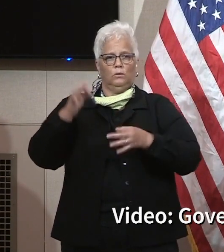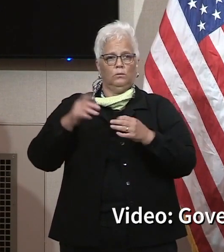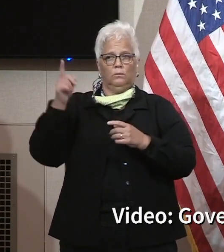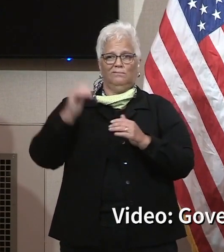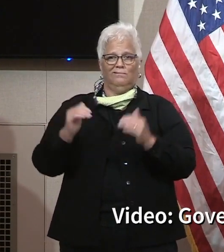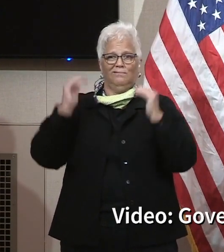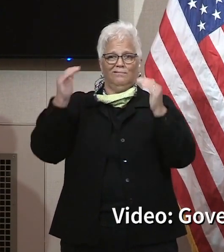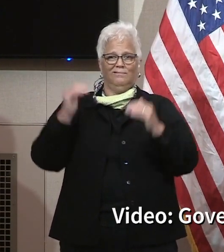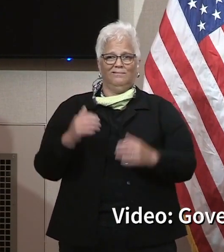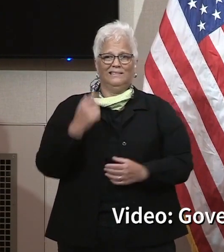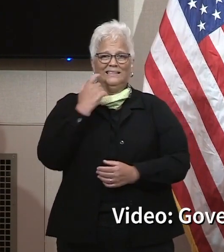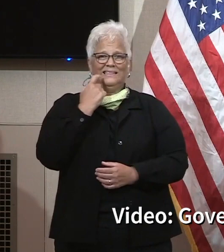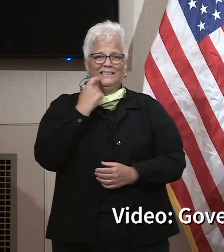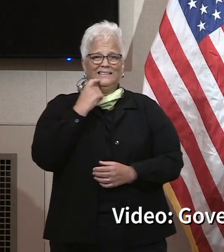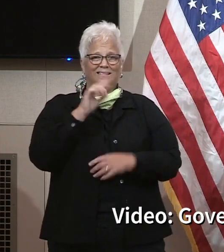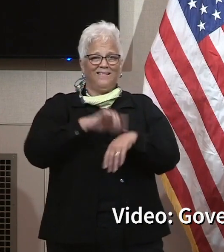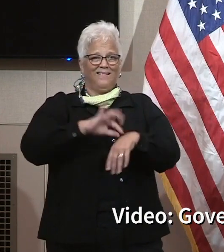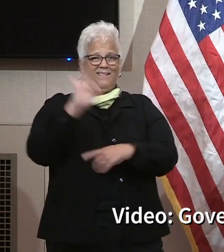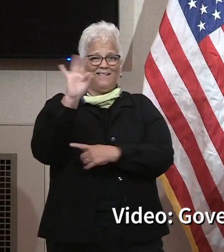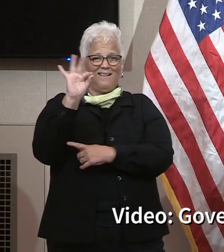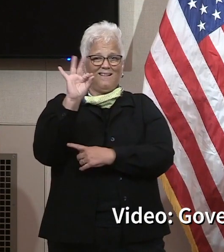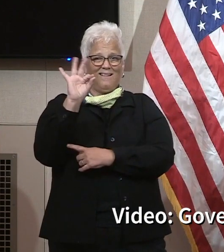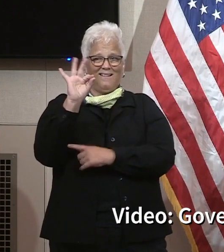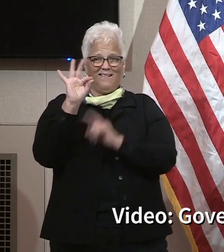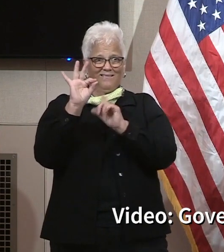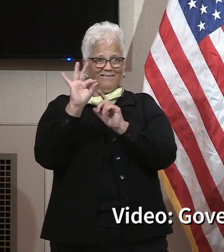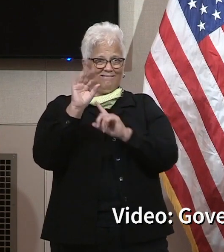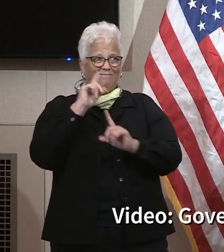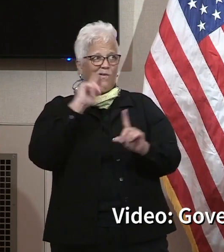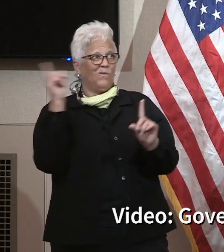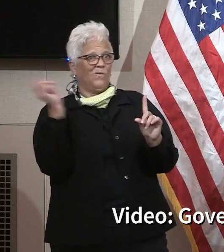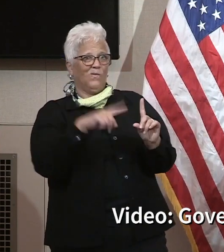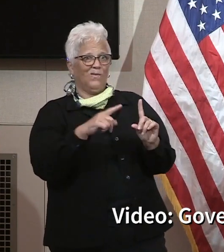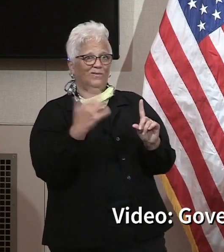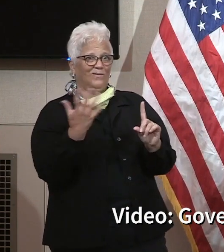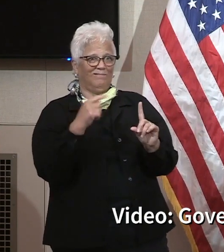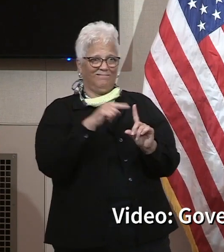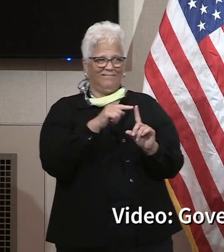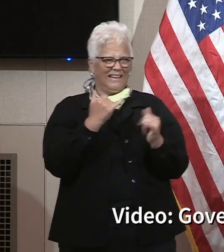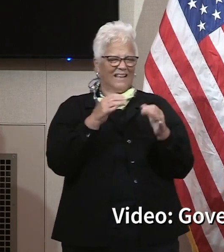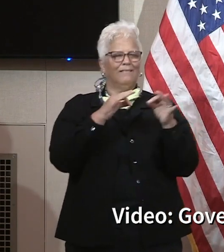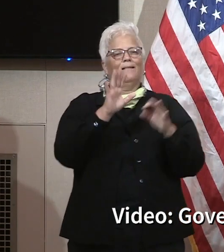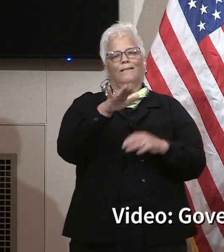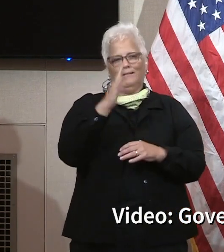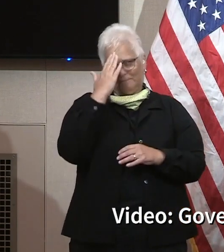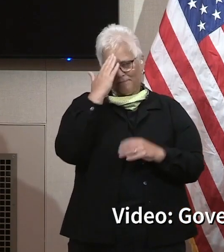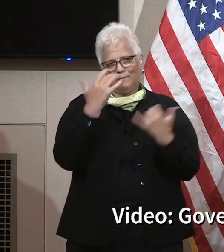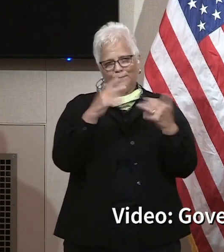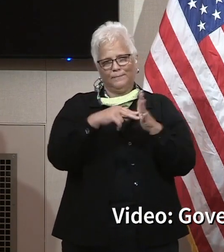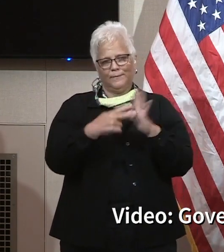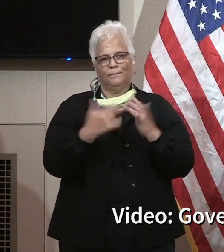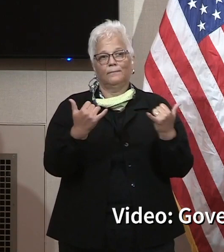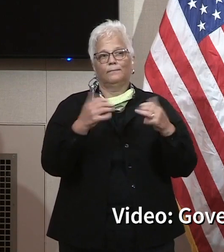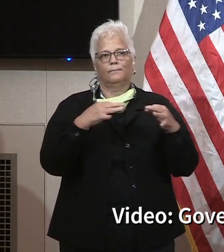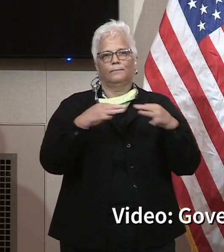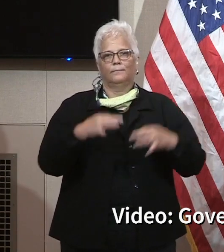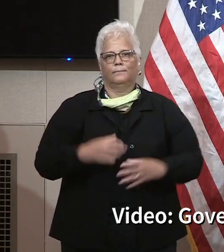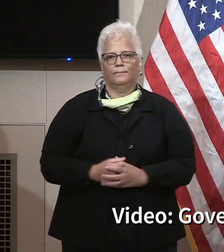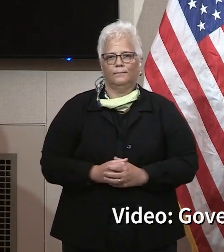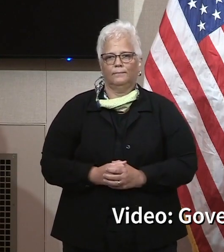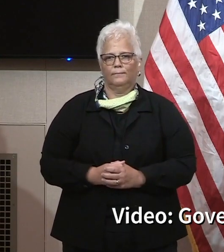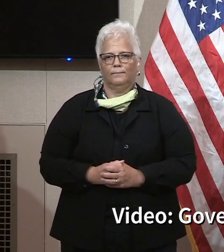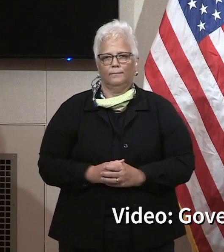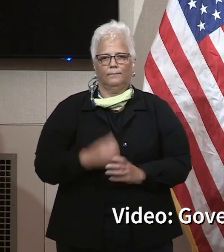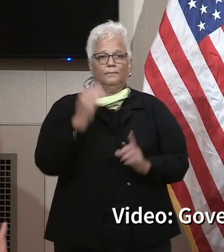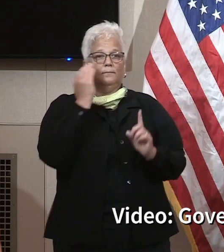the attorney general and Mithin, his first assistant, gave us a briefing on that a couple of days ago. And so